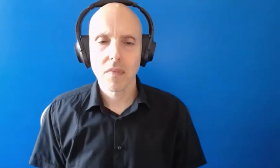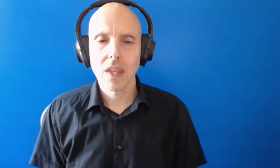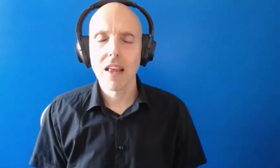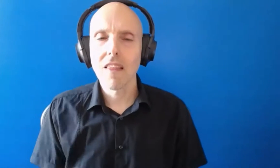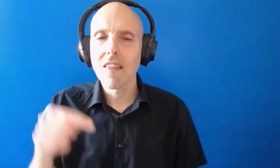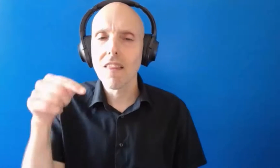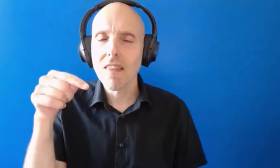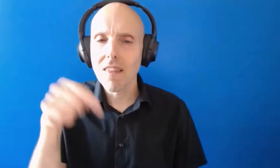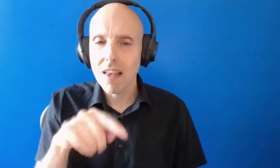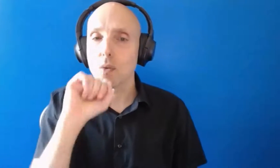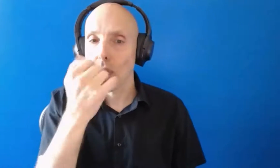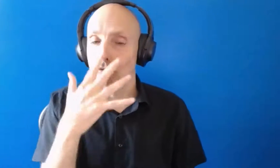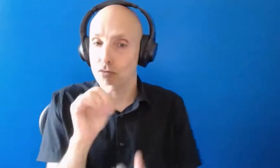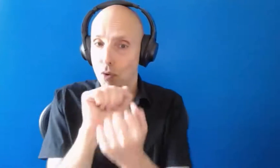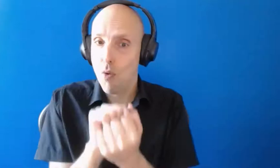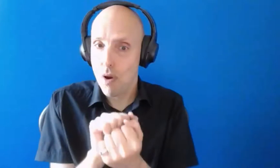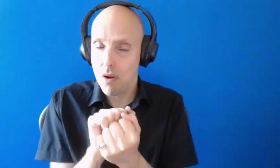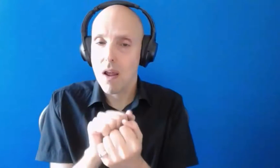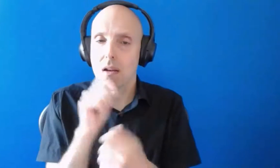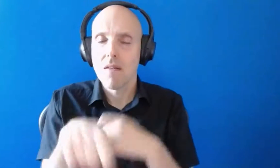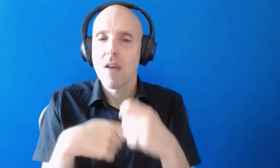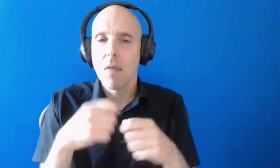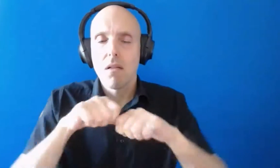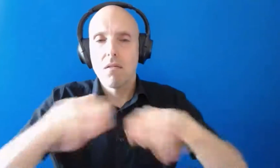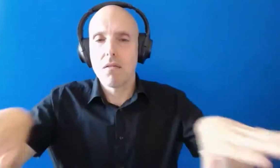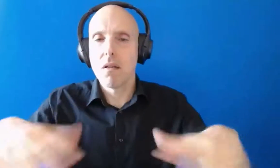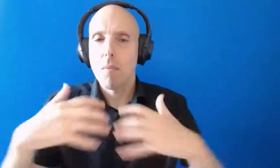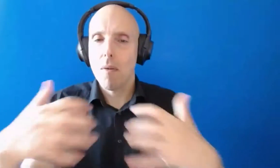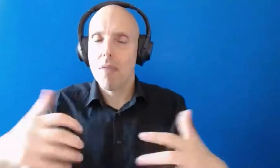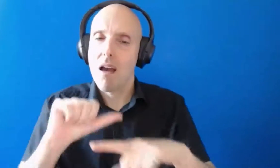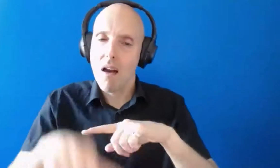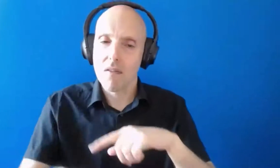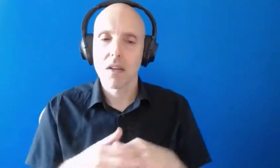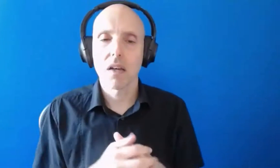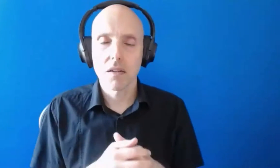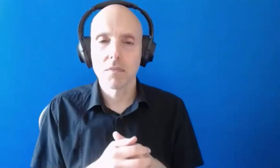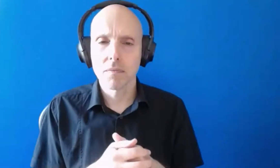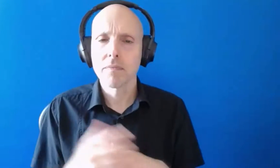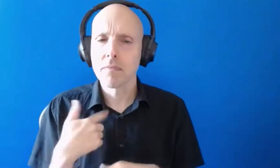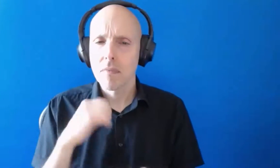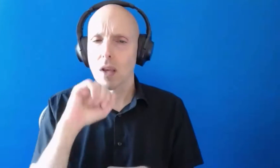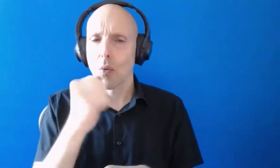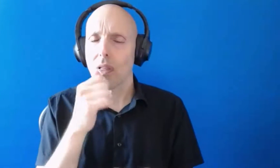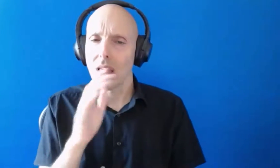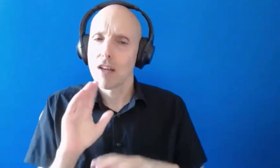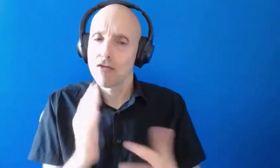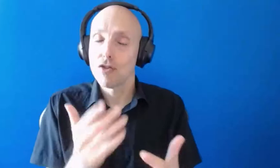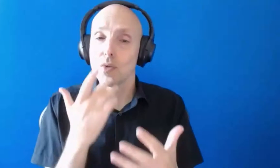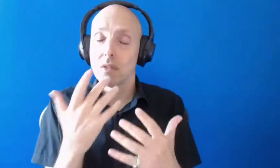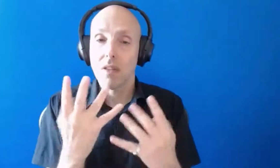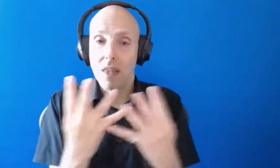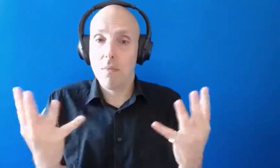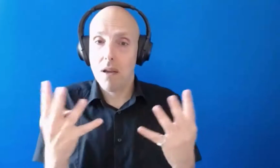and made available publicly afterwards. I will introduce our panel in a moment